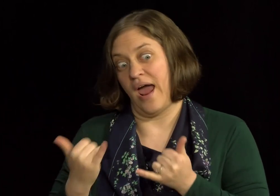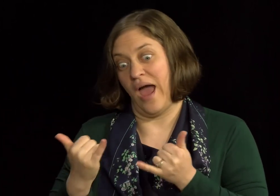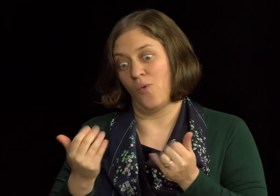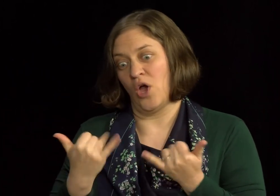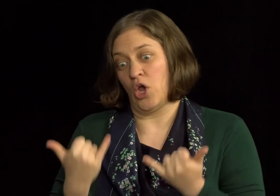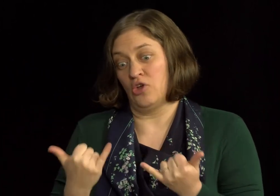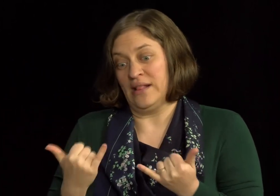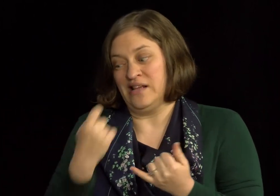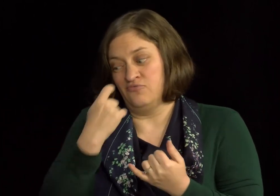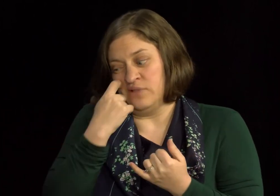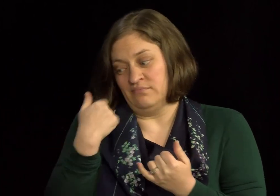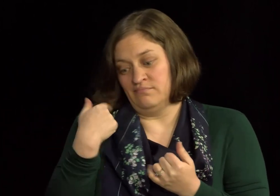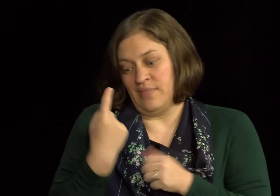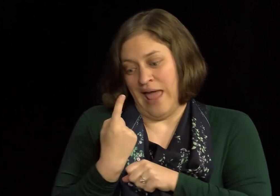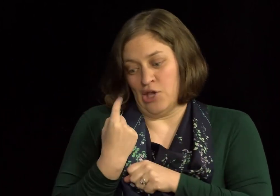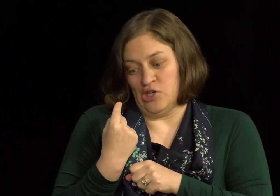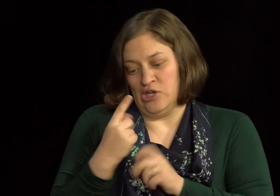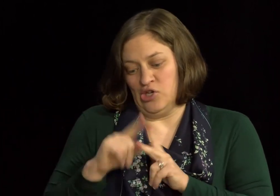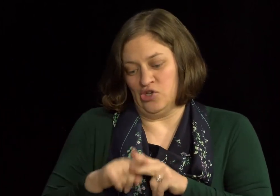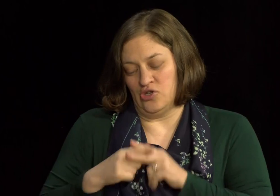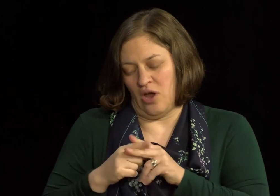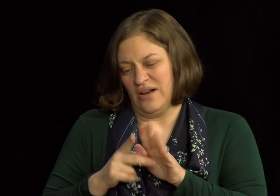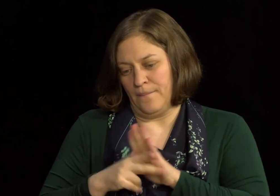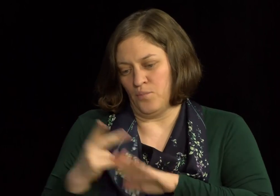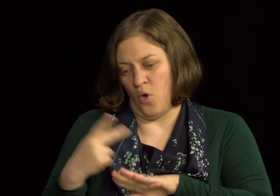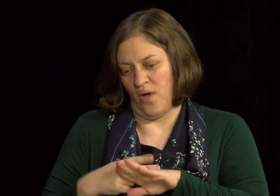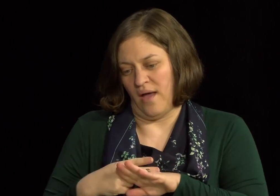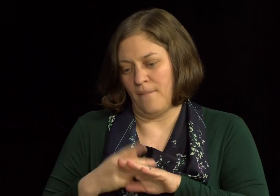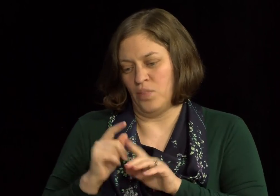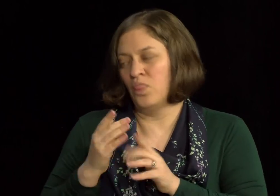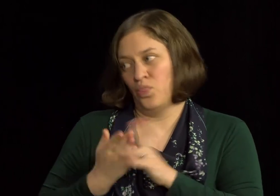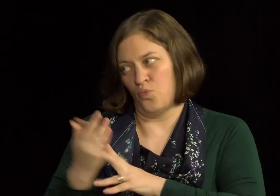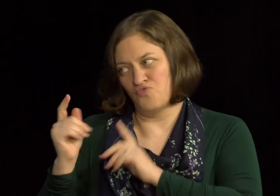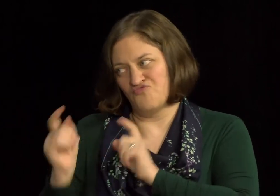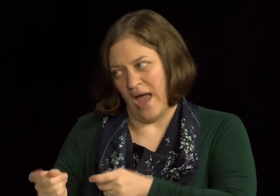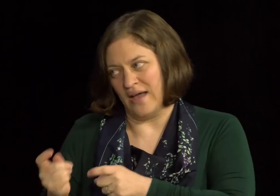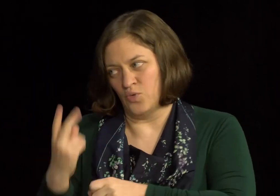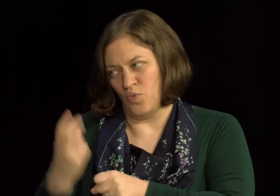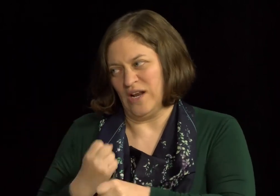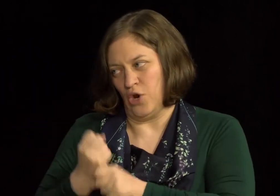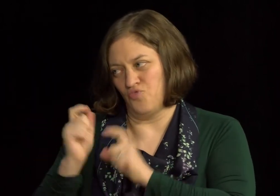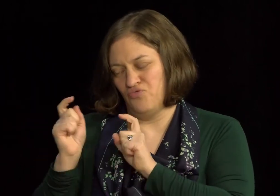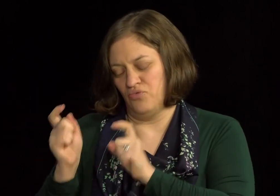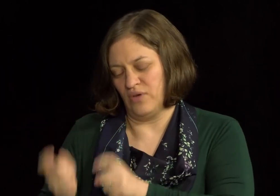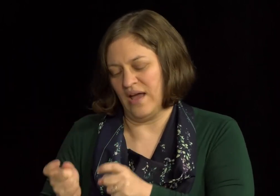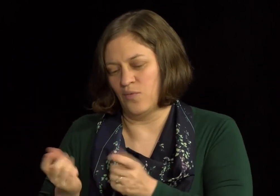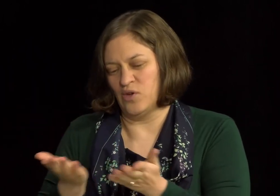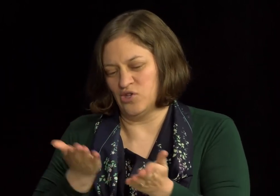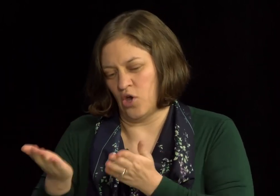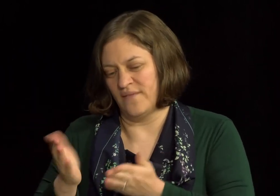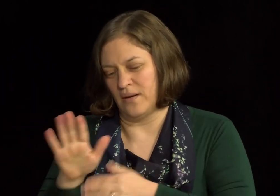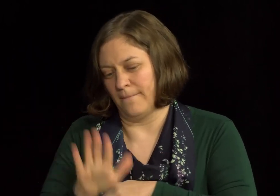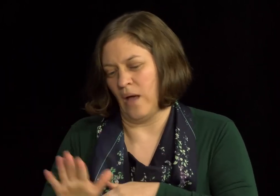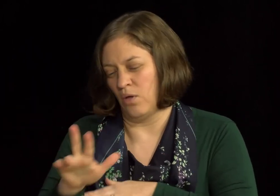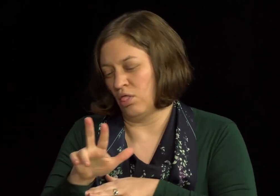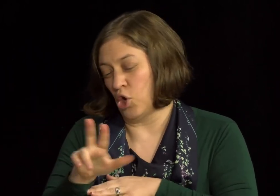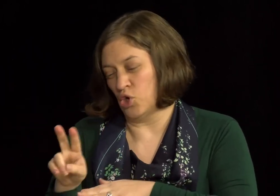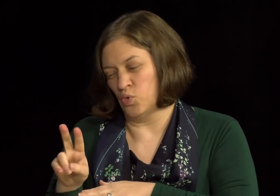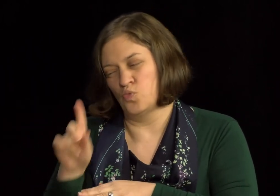then right now, as of last year, we started a program through a two-year grant where we're serving